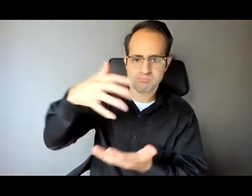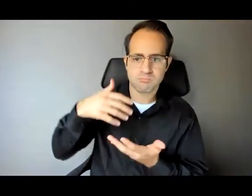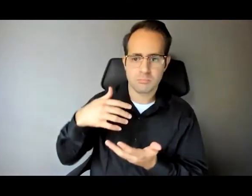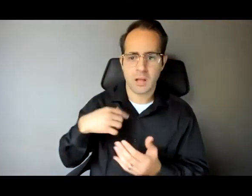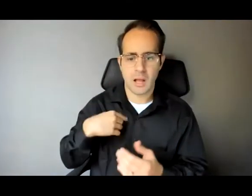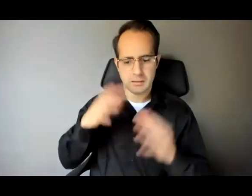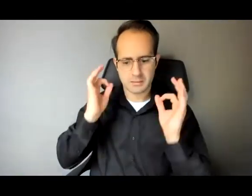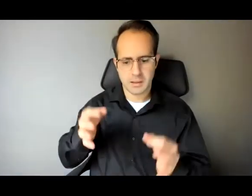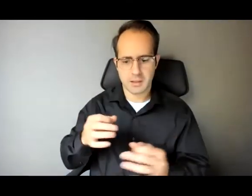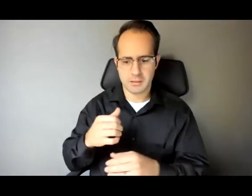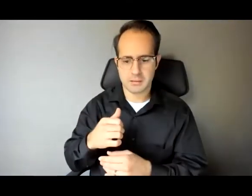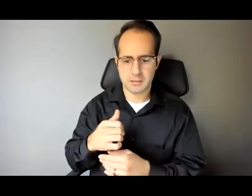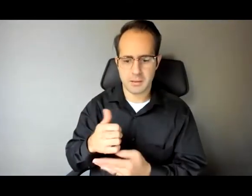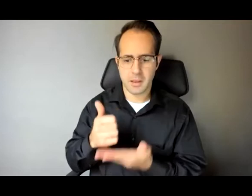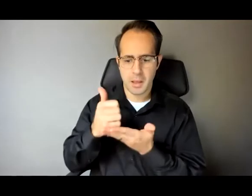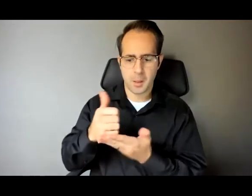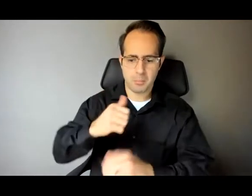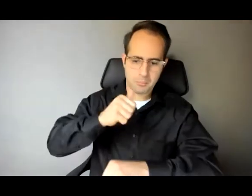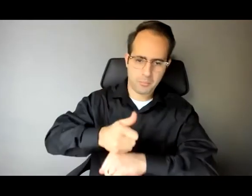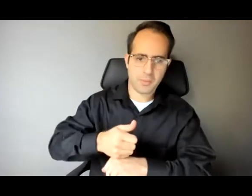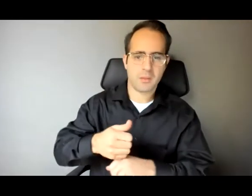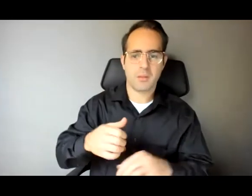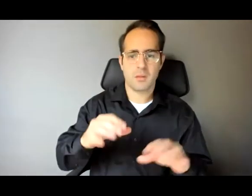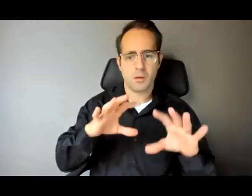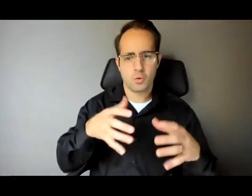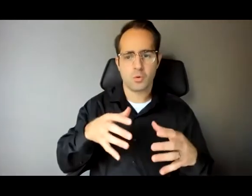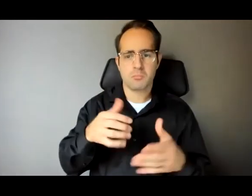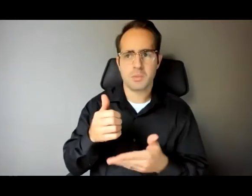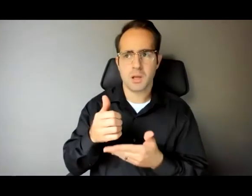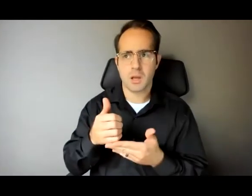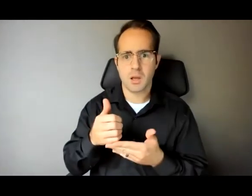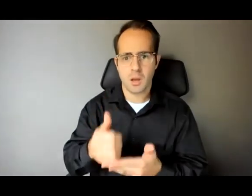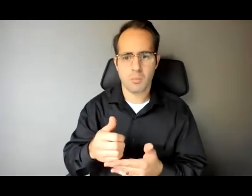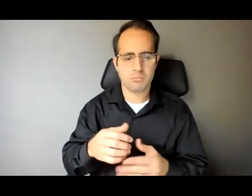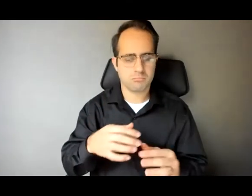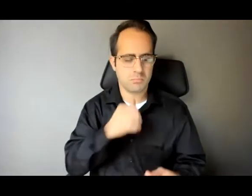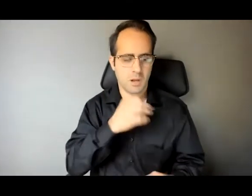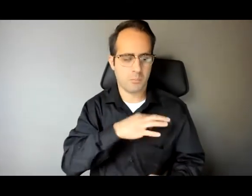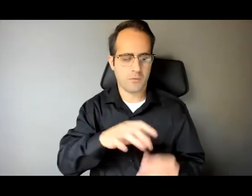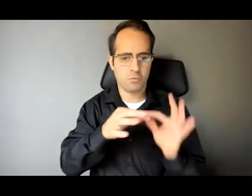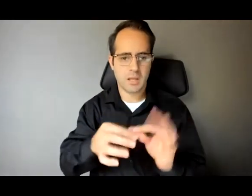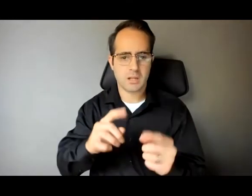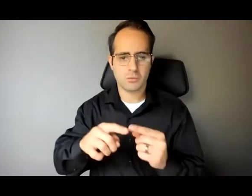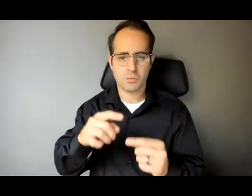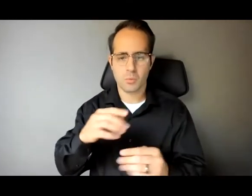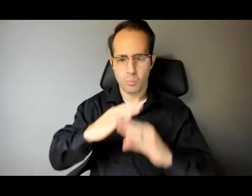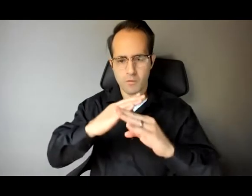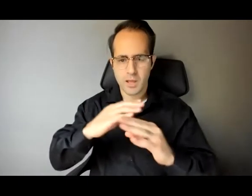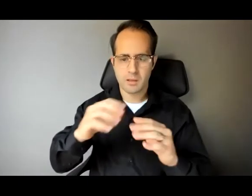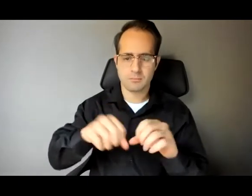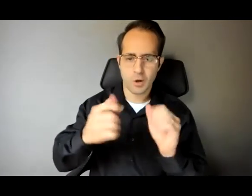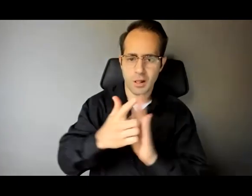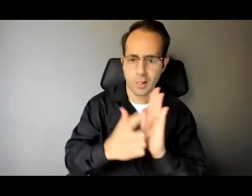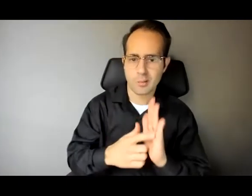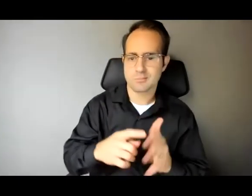sorts of other particularly criminal justice and community violence intervention related non-profits run by mostly directly impacted